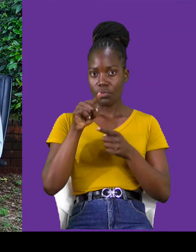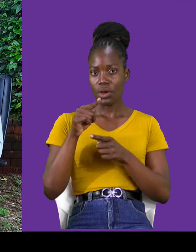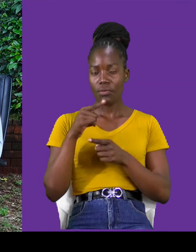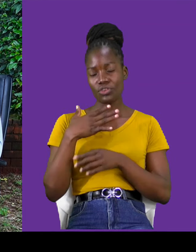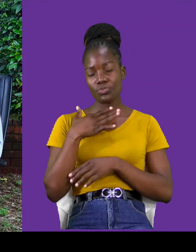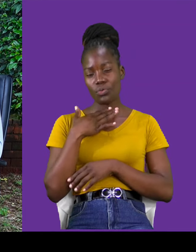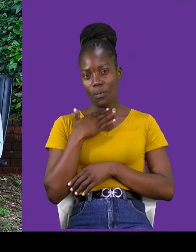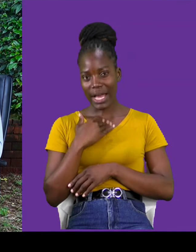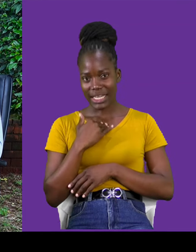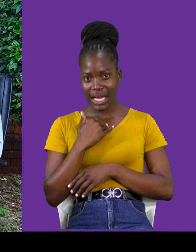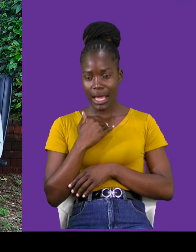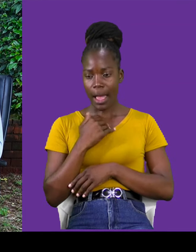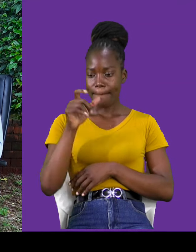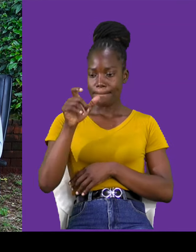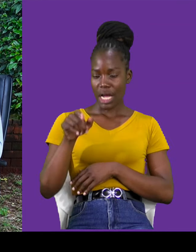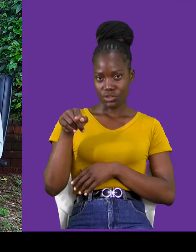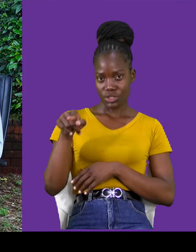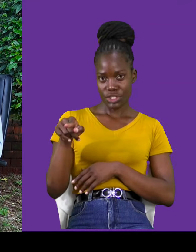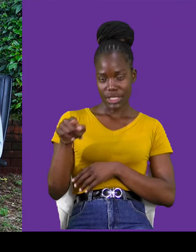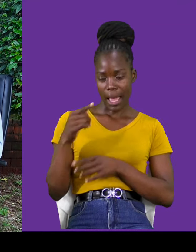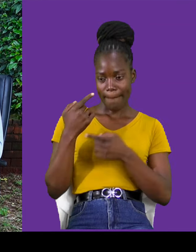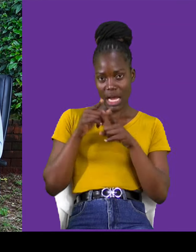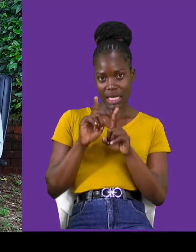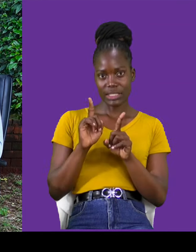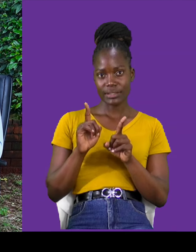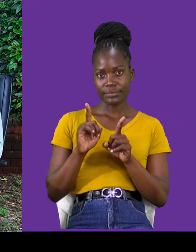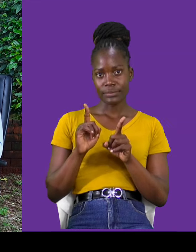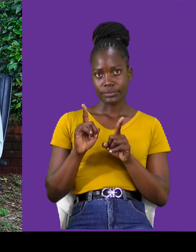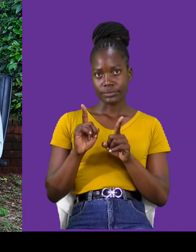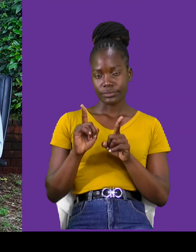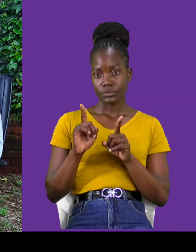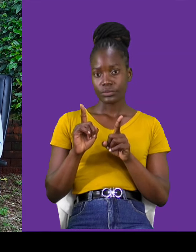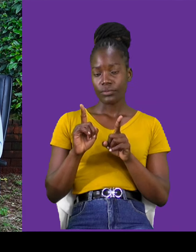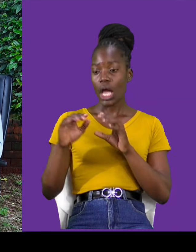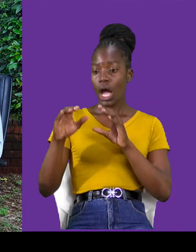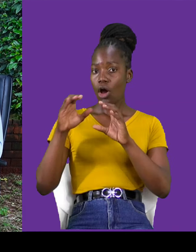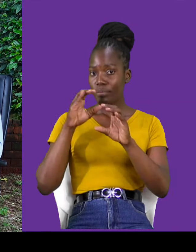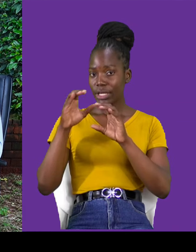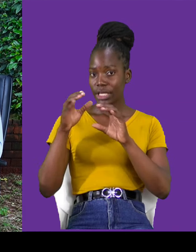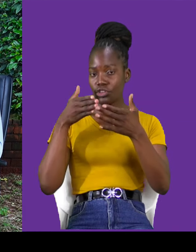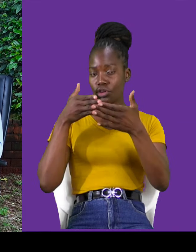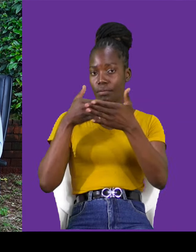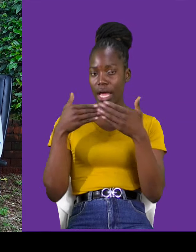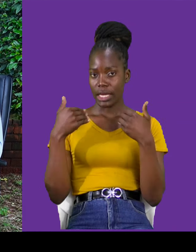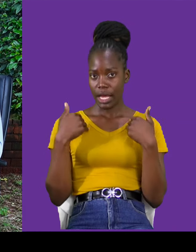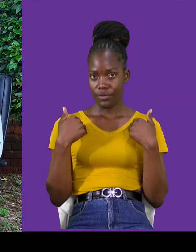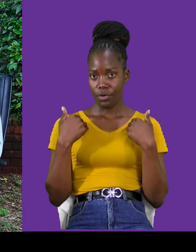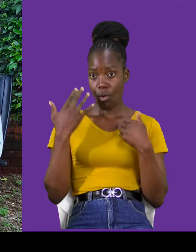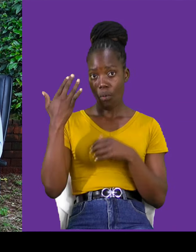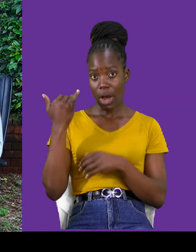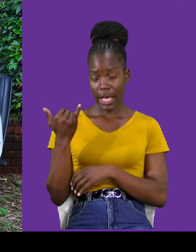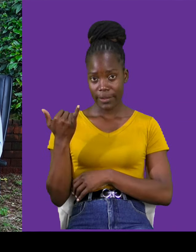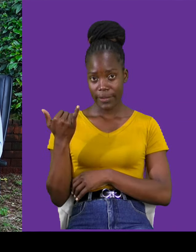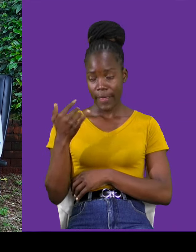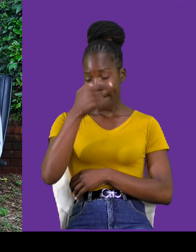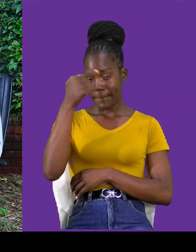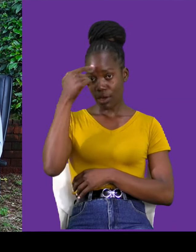person, but there's a communication barrier? Why? Because this person is deaf,